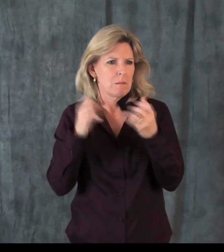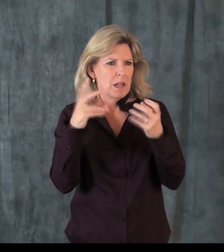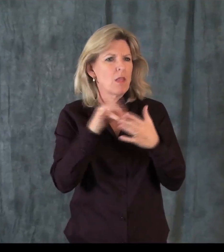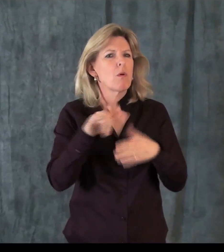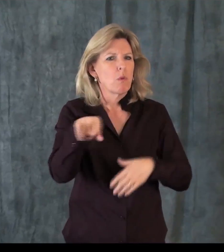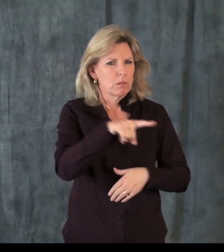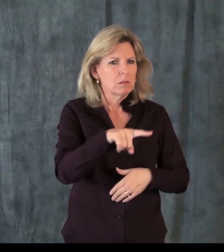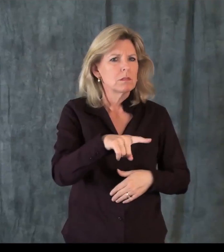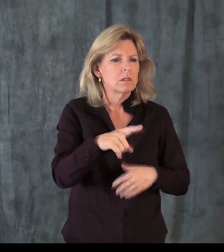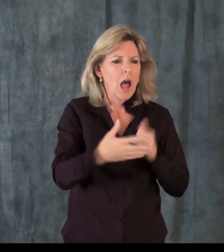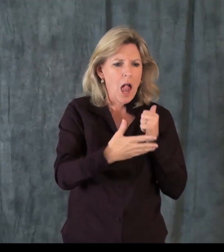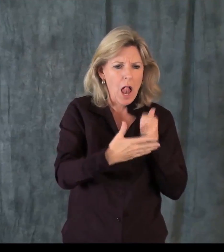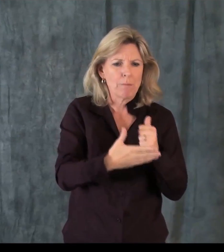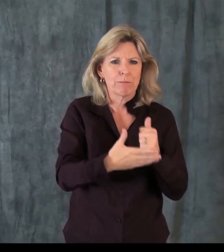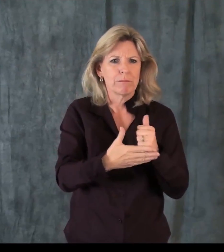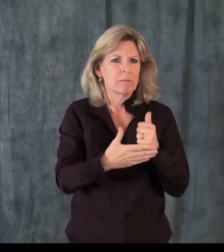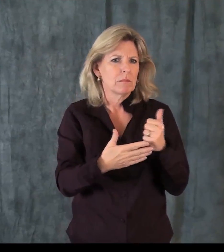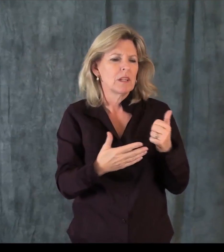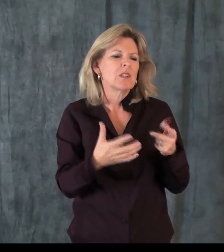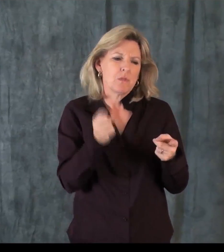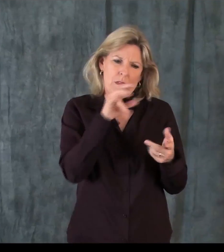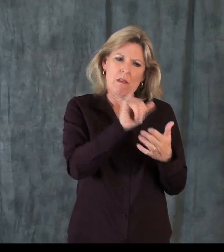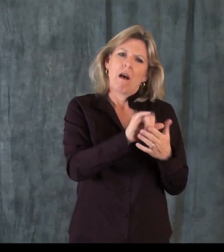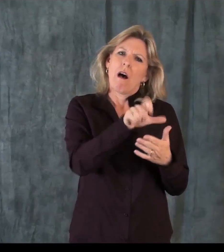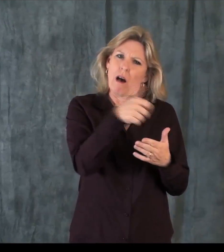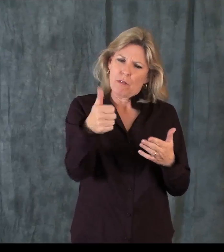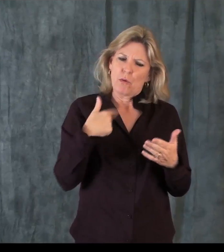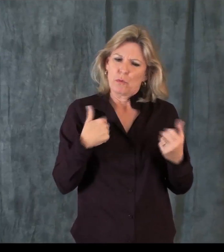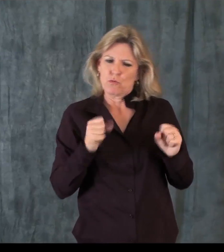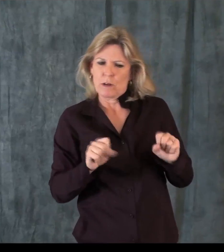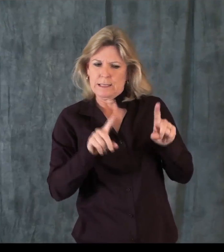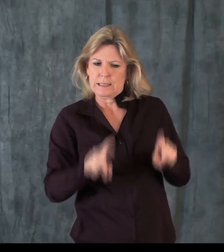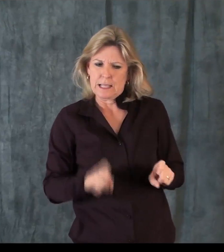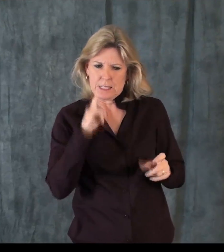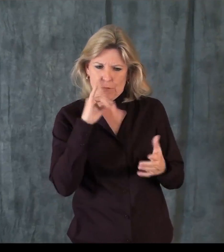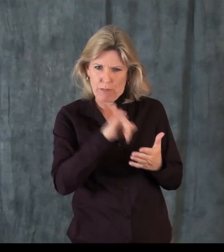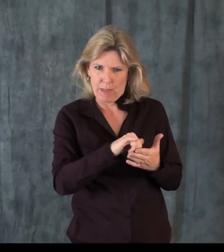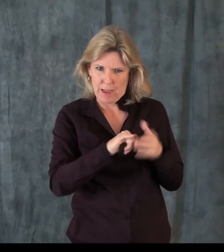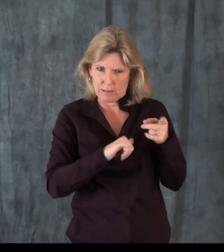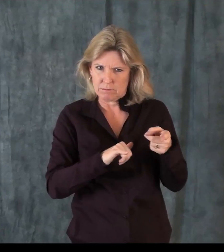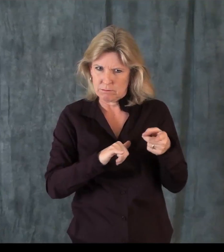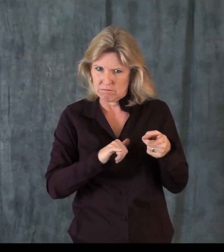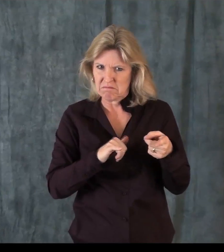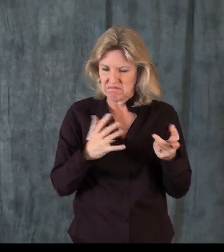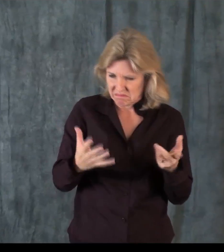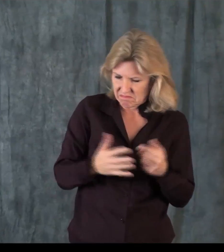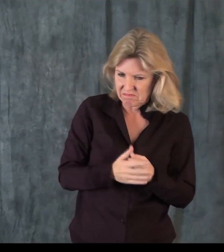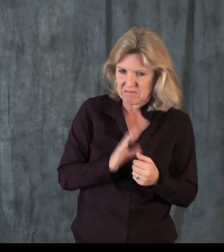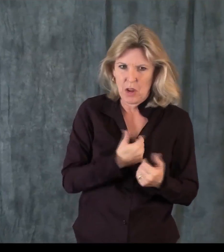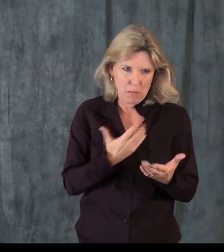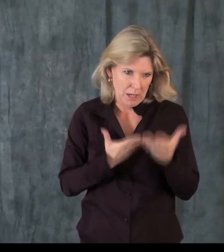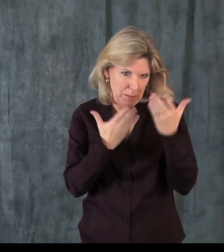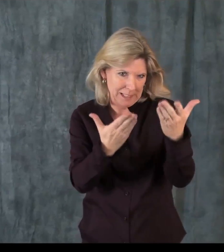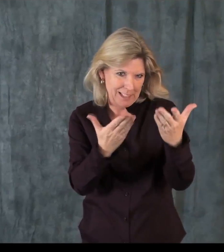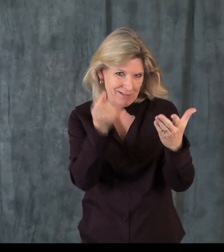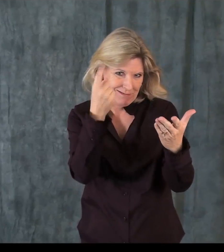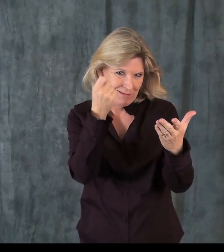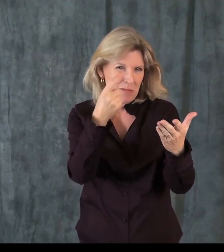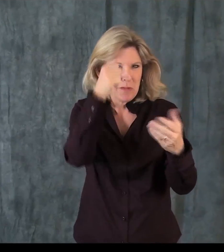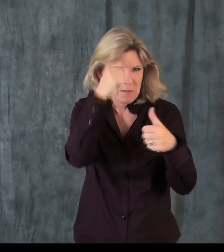small claims paperwork. And in many of those self-help instances, we're also testing out the use of VRI as well. So these are the